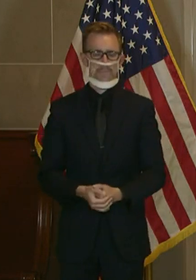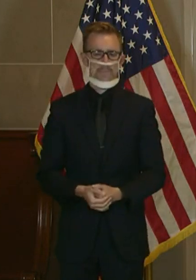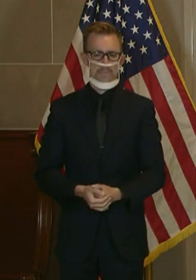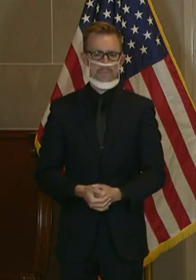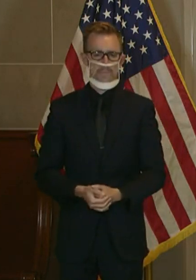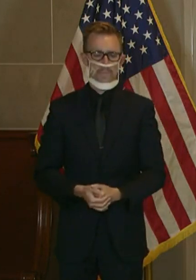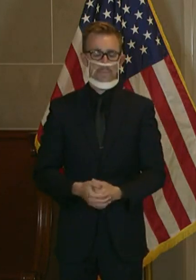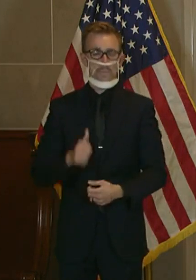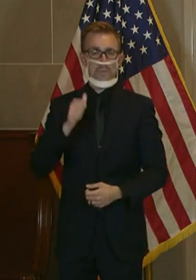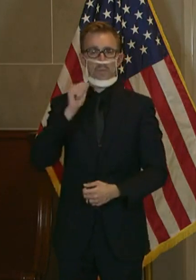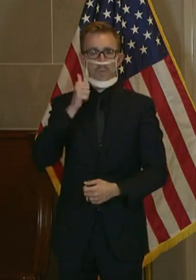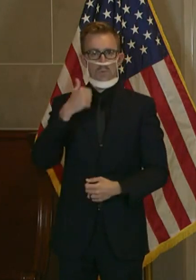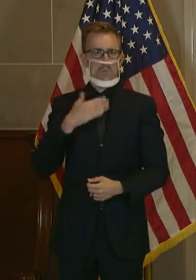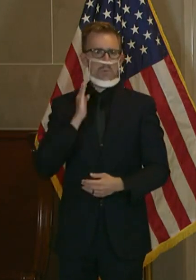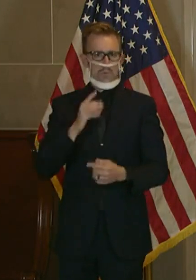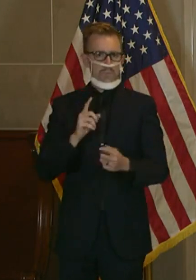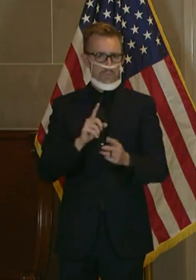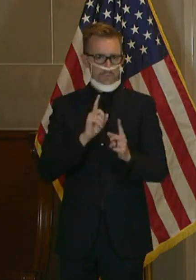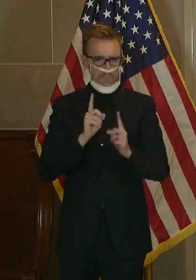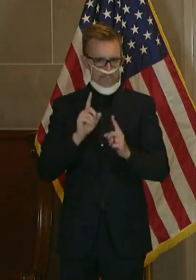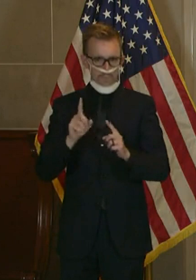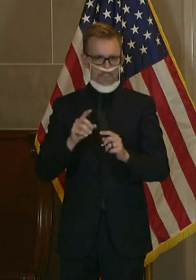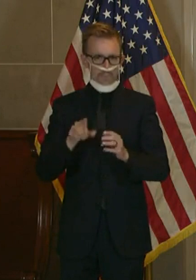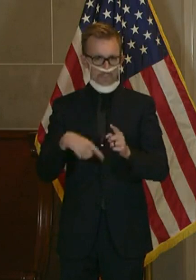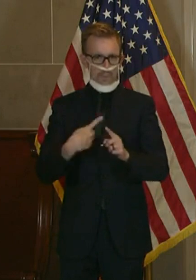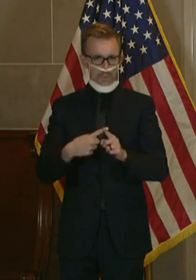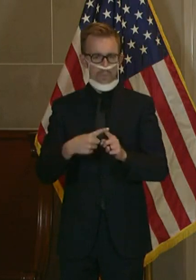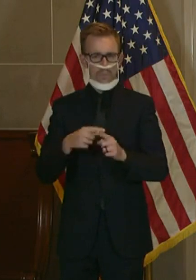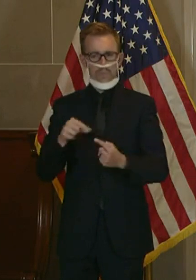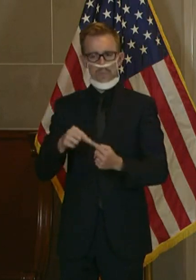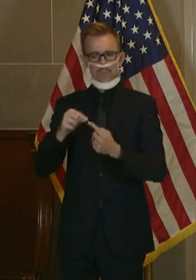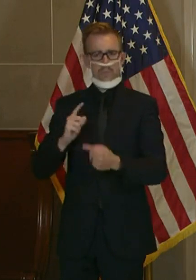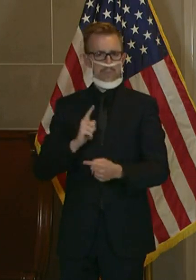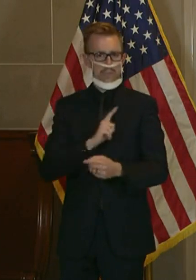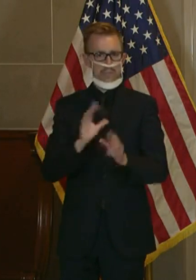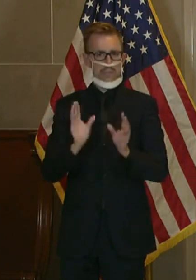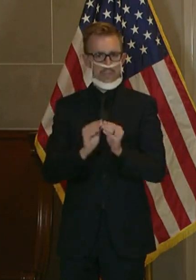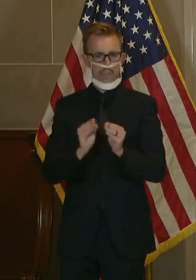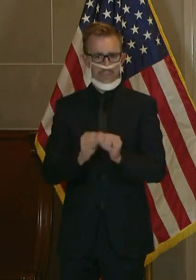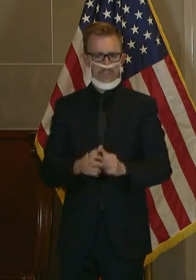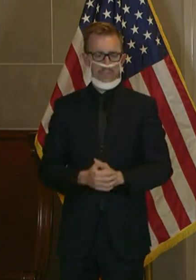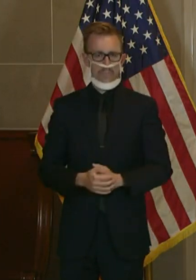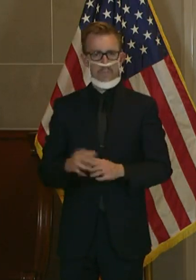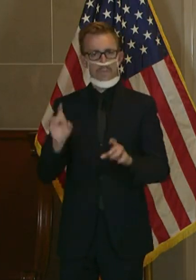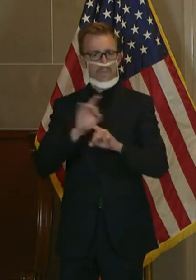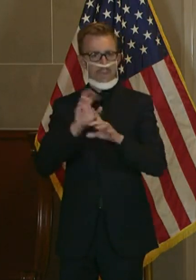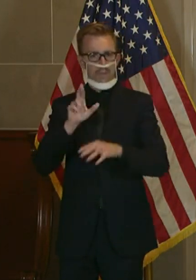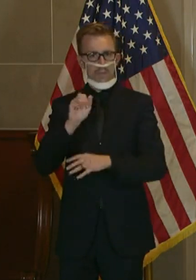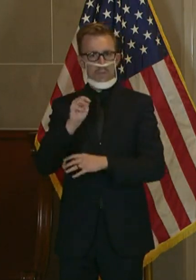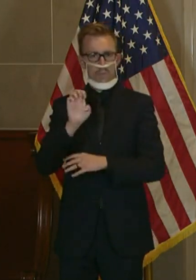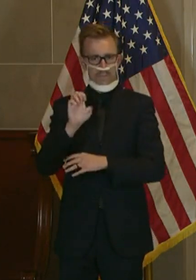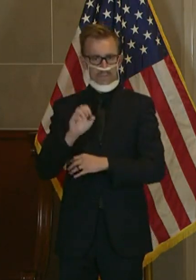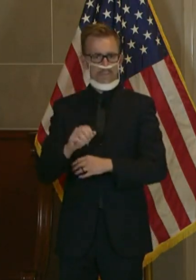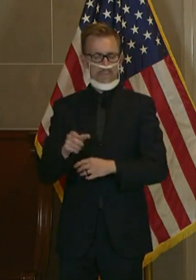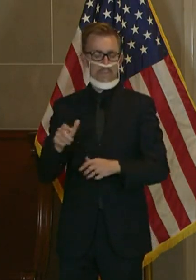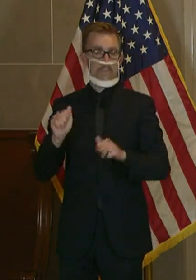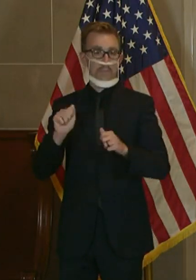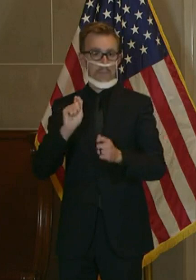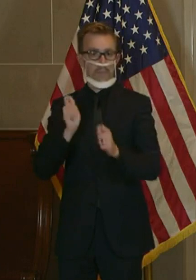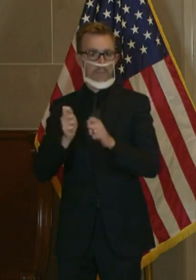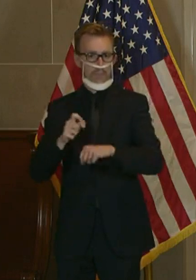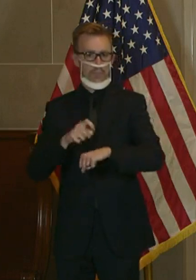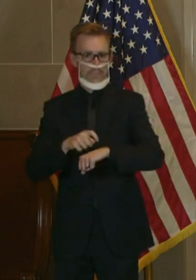And tomorrow, we'll be talking about a special session. We're going to be talking about violent crime. We're going to be out time changes need to be made.